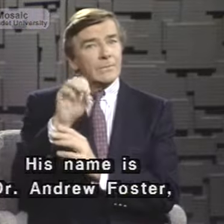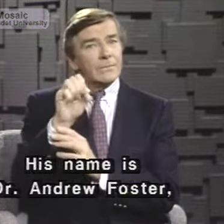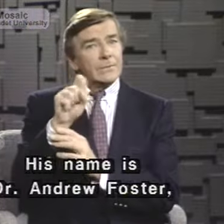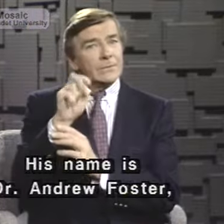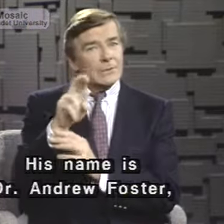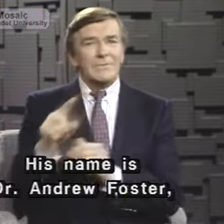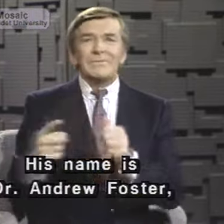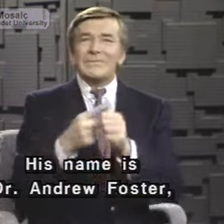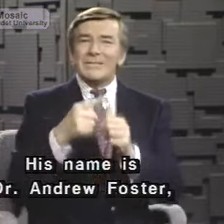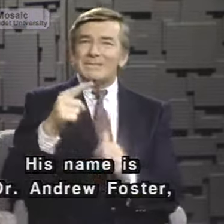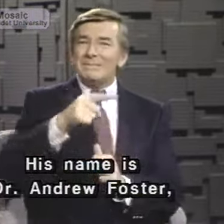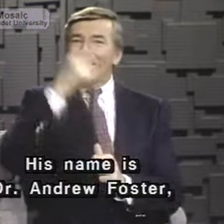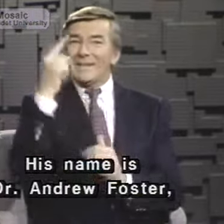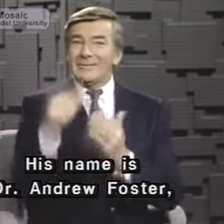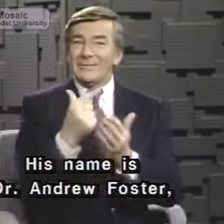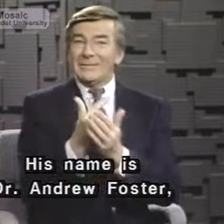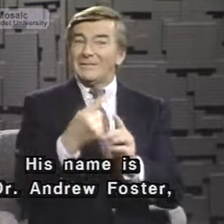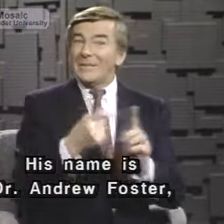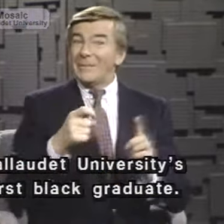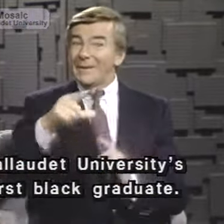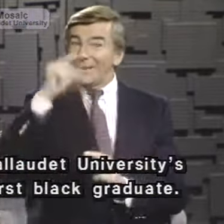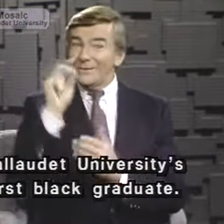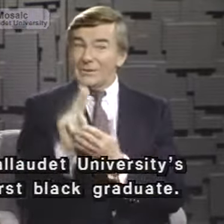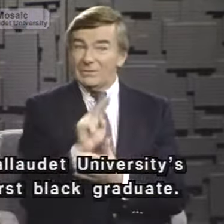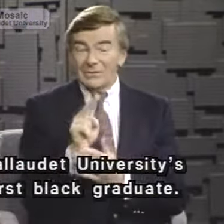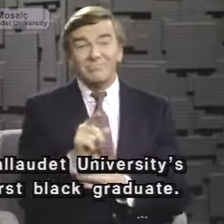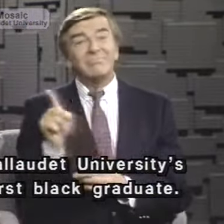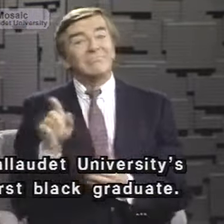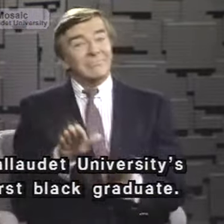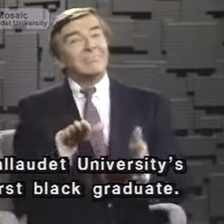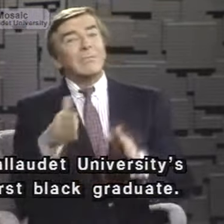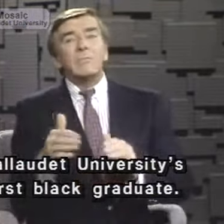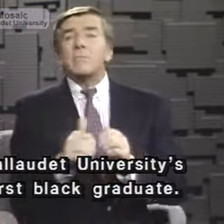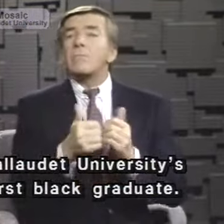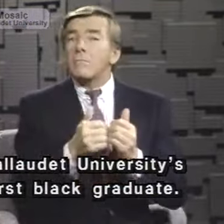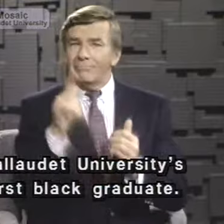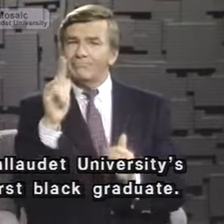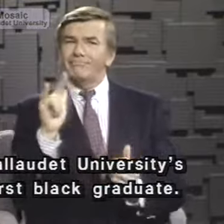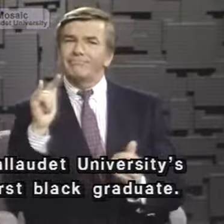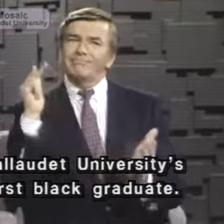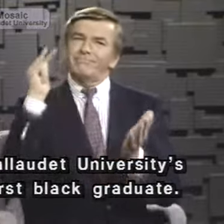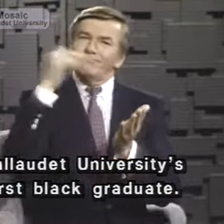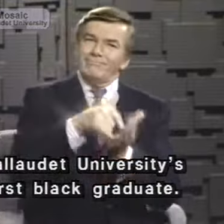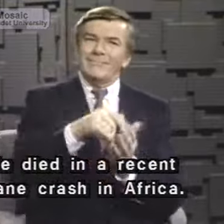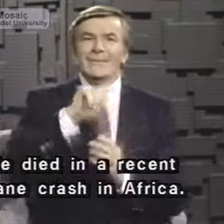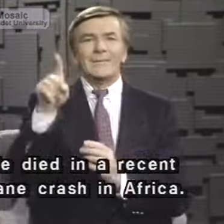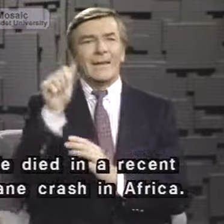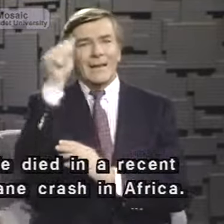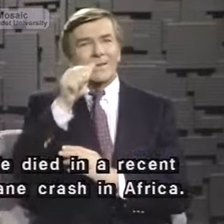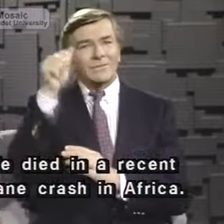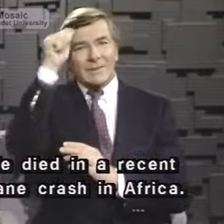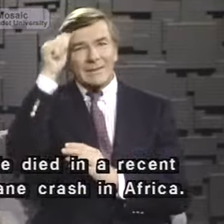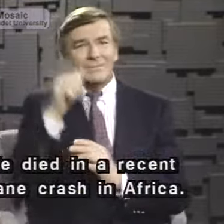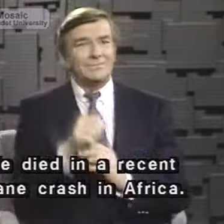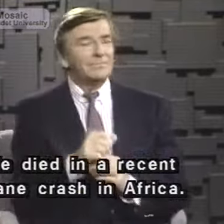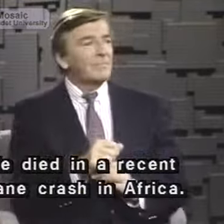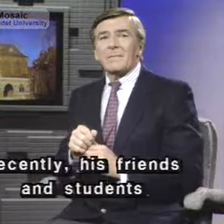Dr. Andrew Foster, Gallaudet University's first black graduate. He died in a recent plane crash in Africa.